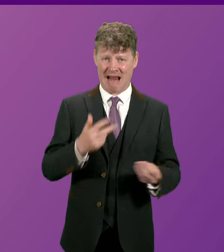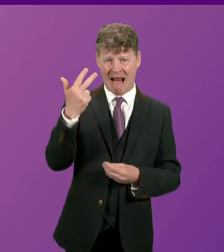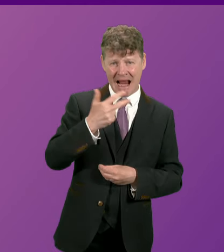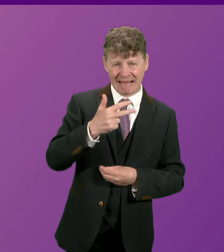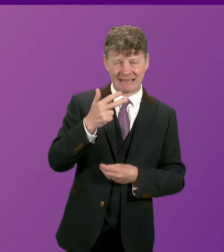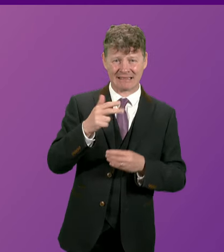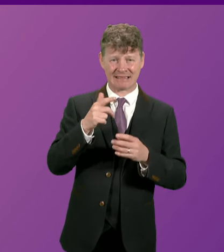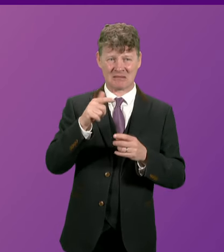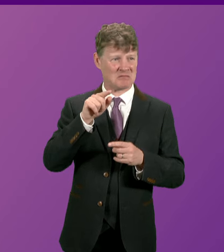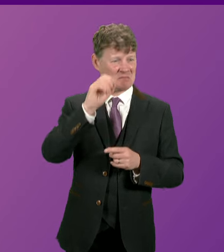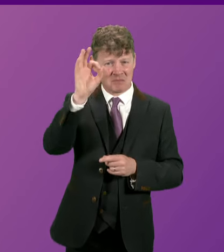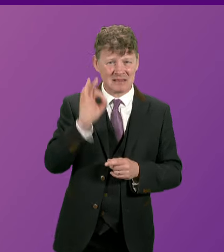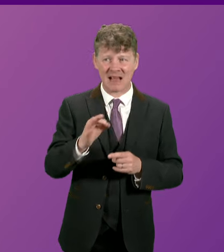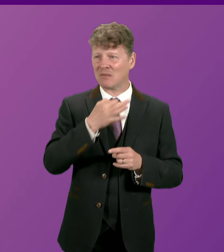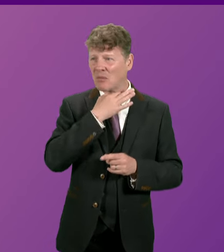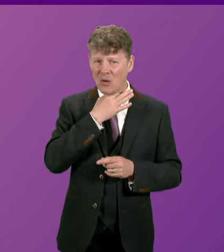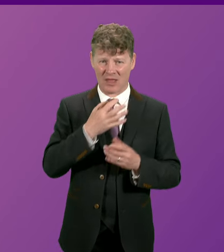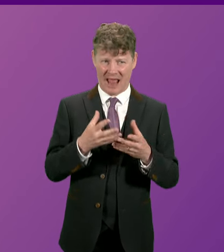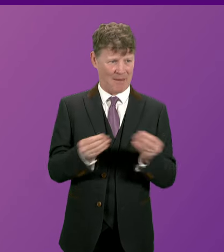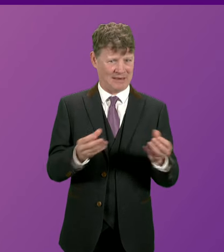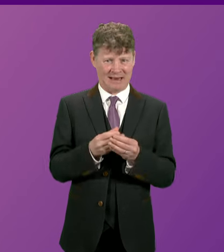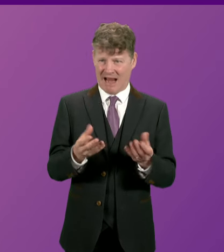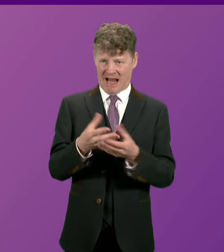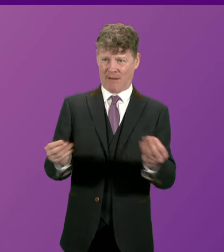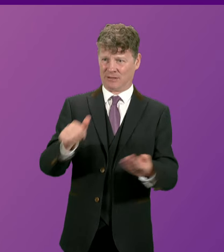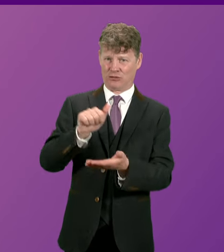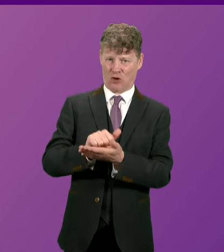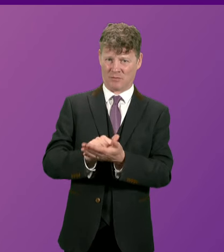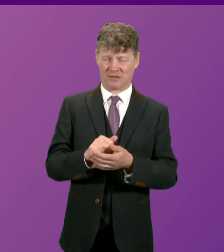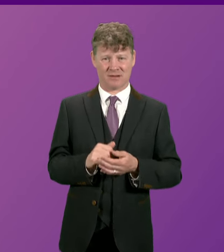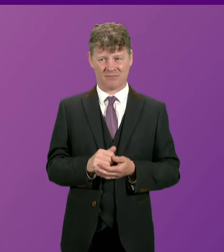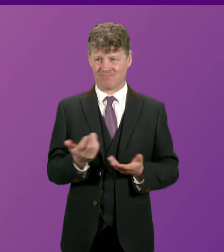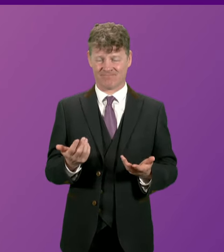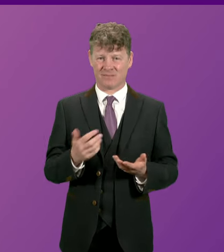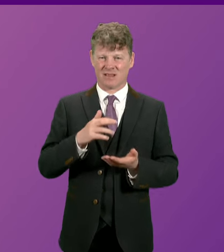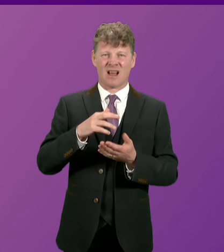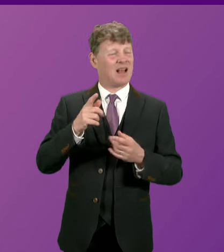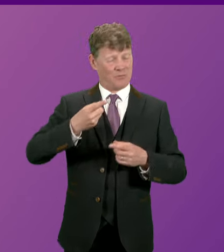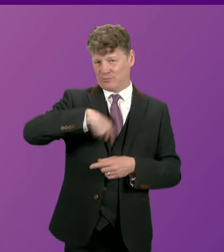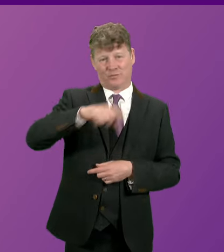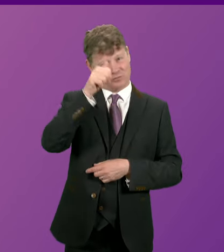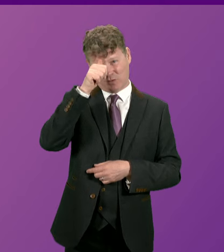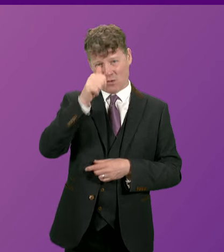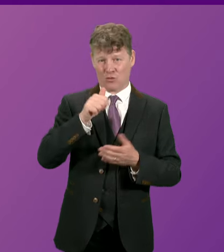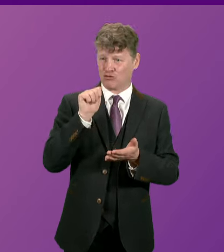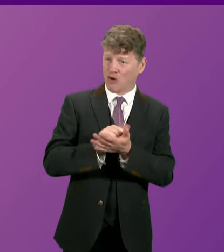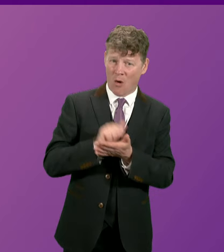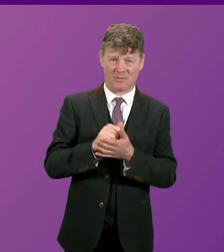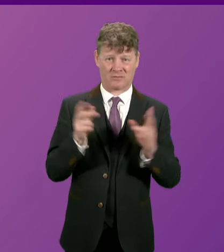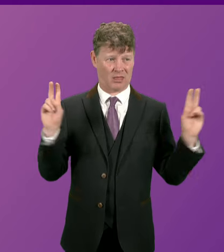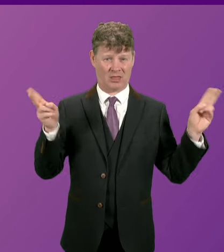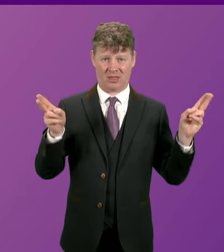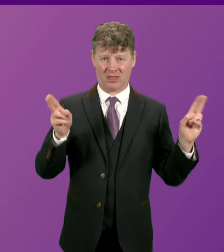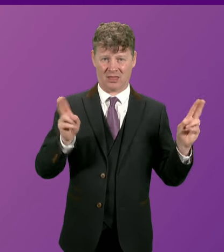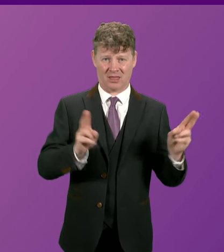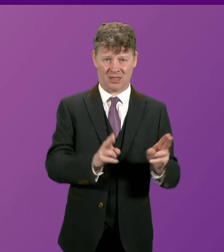.5% in Perth now the decline of our traditional retail centres is well documented a Conservative government